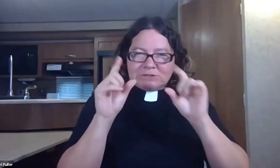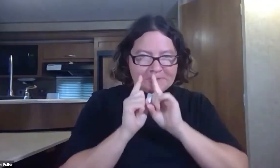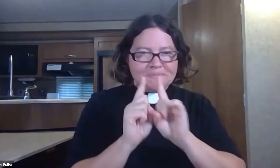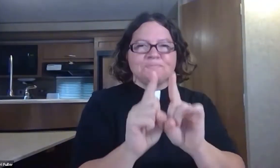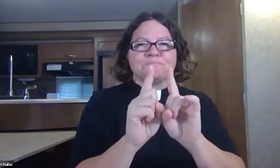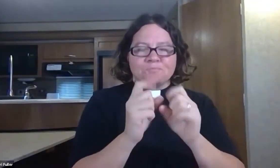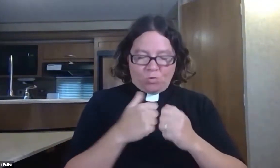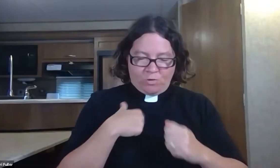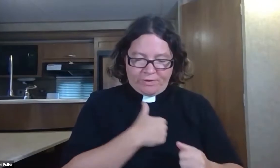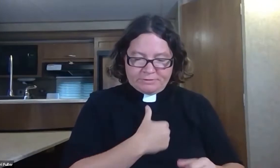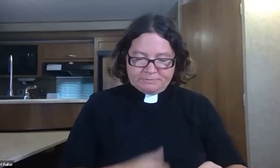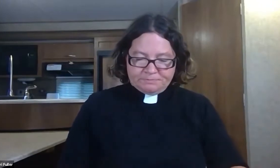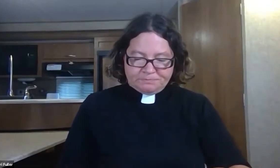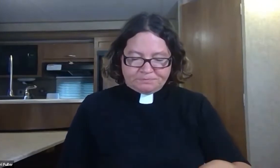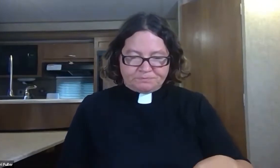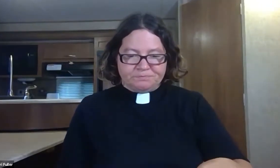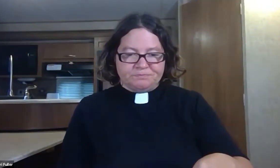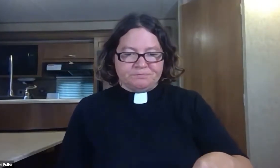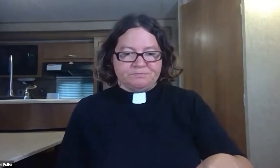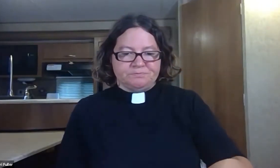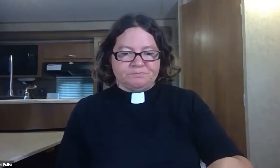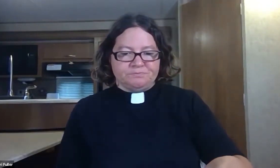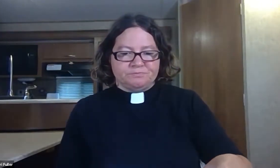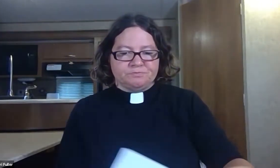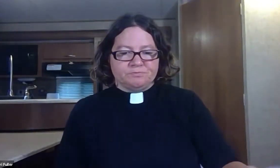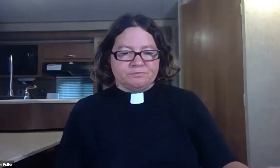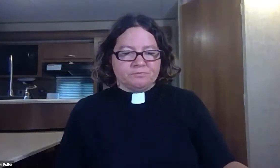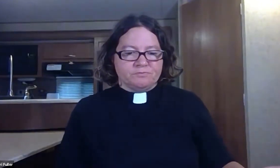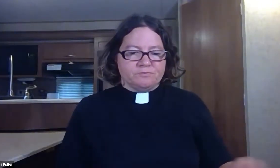no matter the size of the obstacles that we might encounter, God's there.